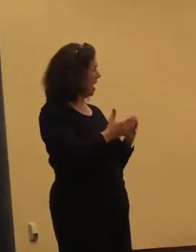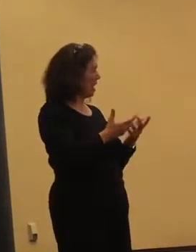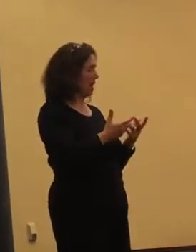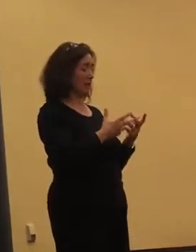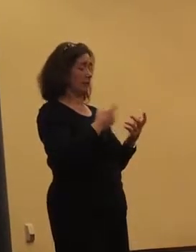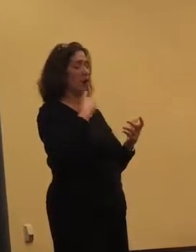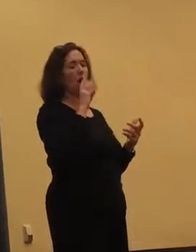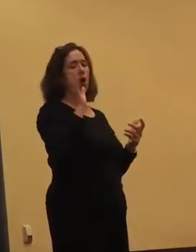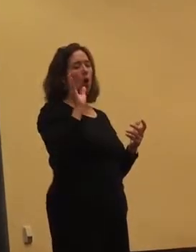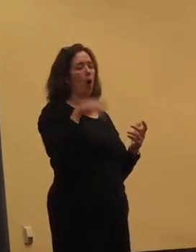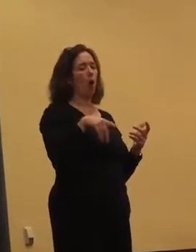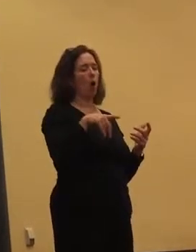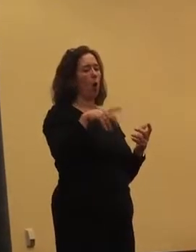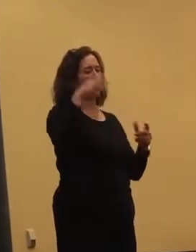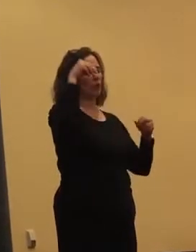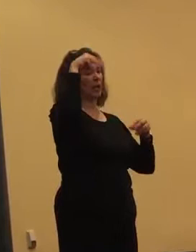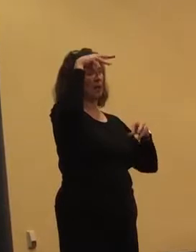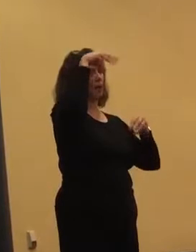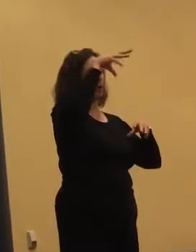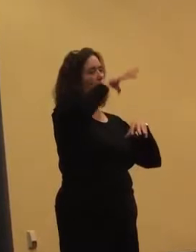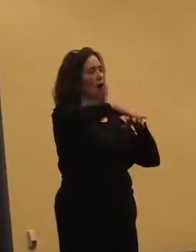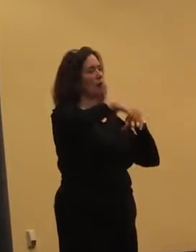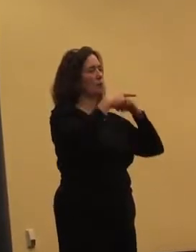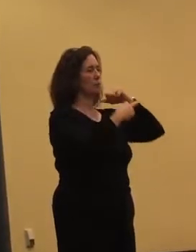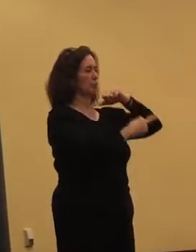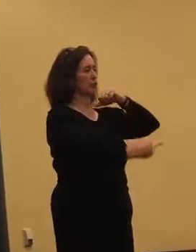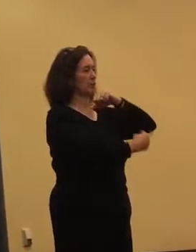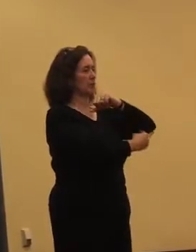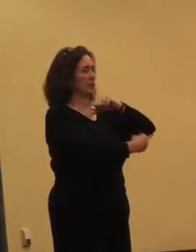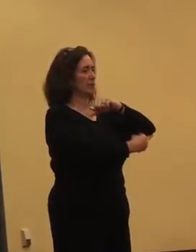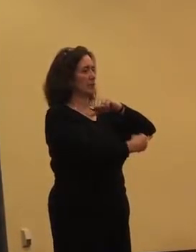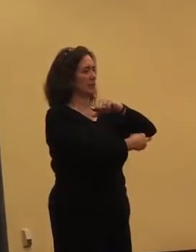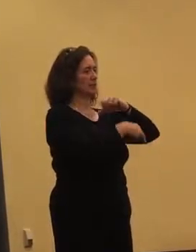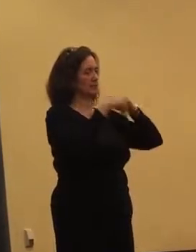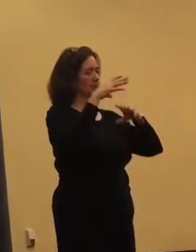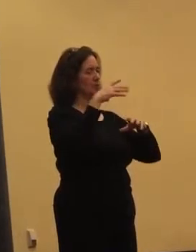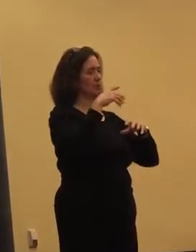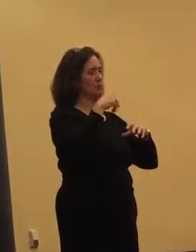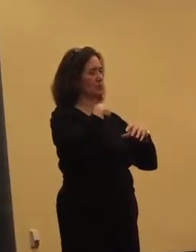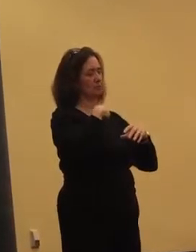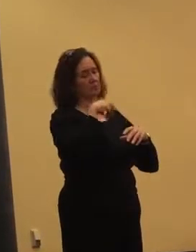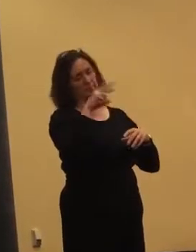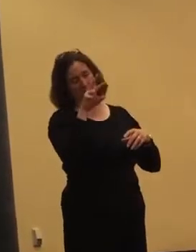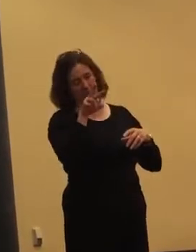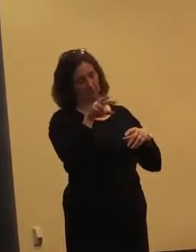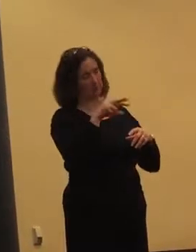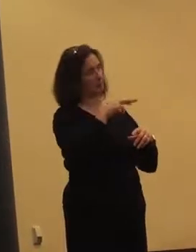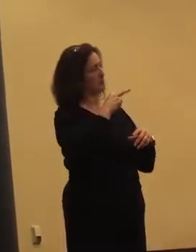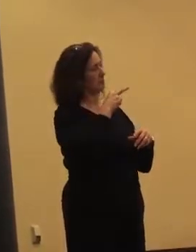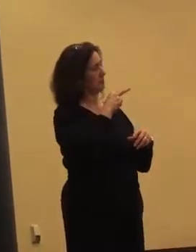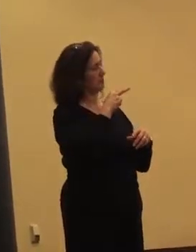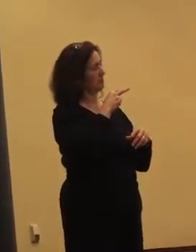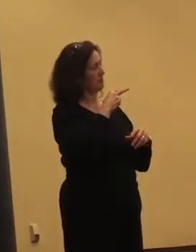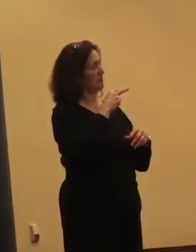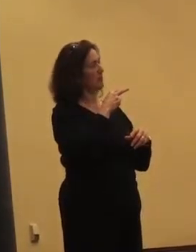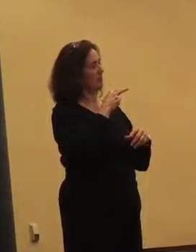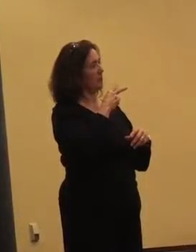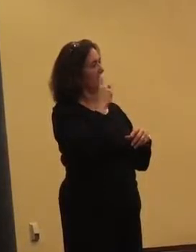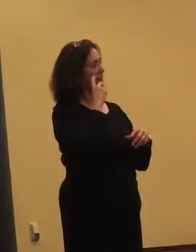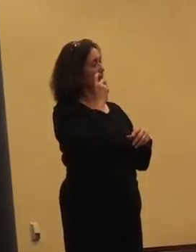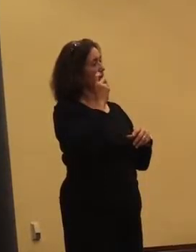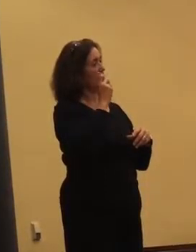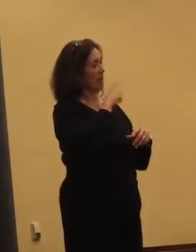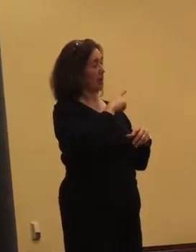He said, oh, there are cameras on the bridge. So I turned to look and I saw